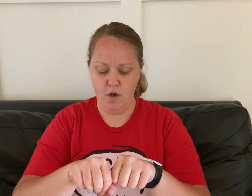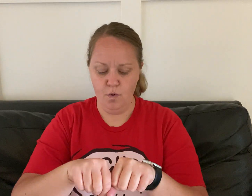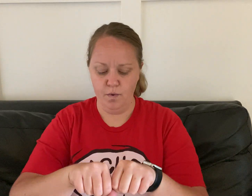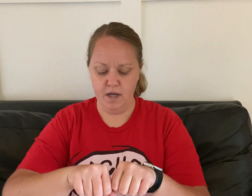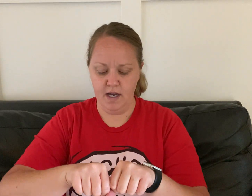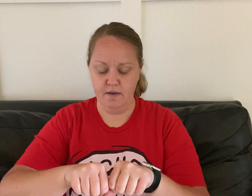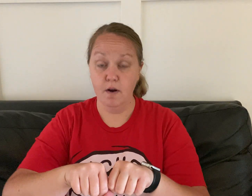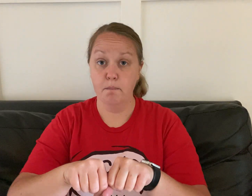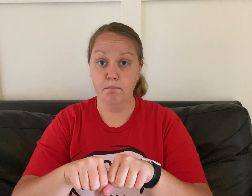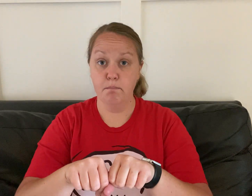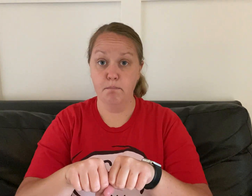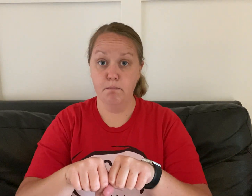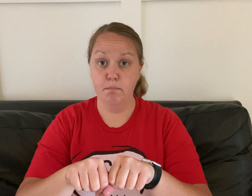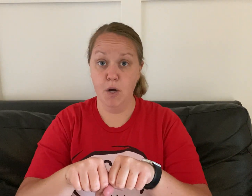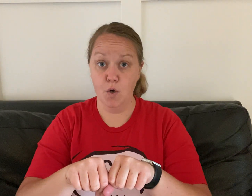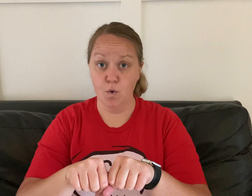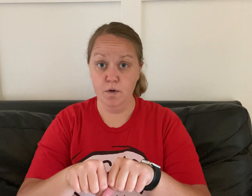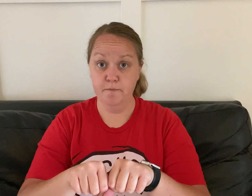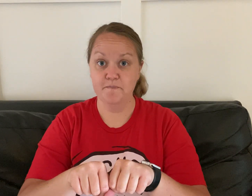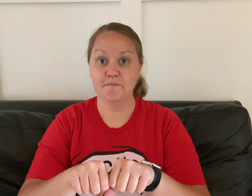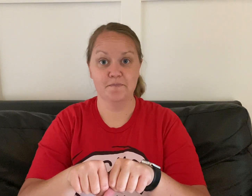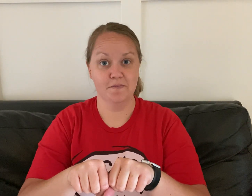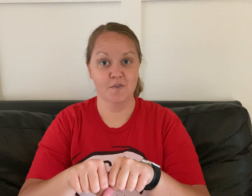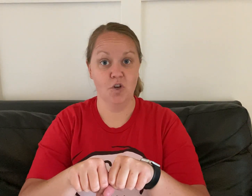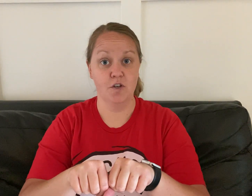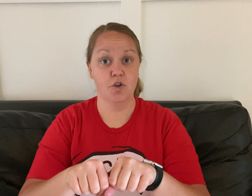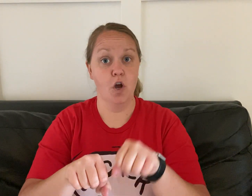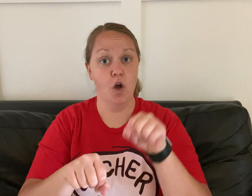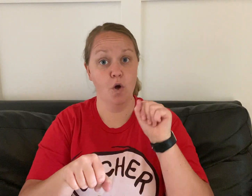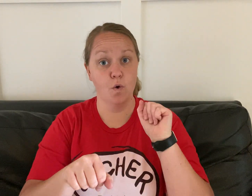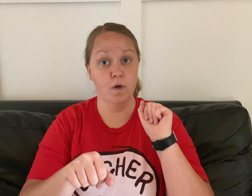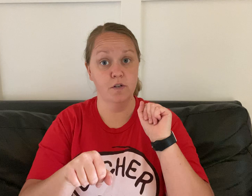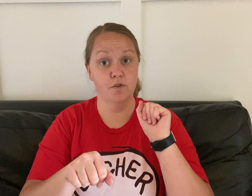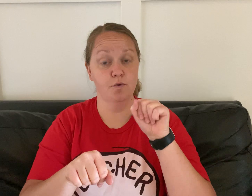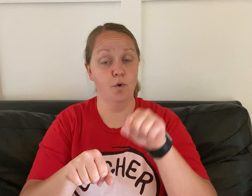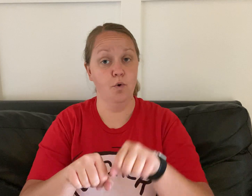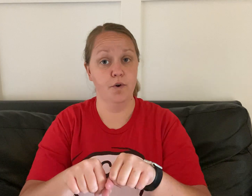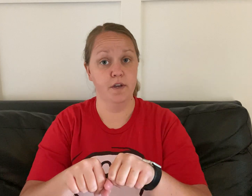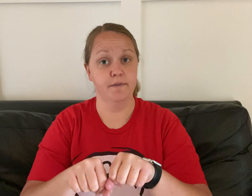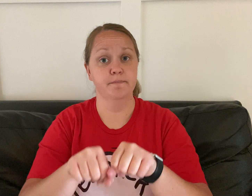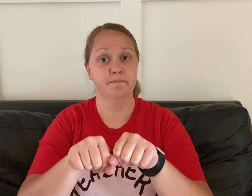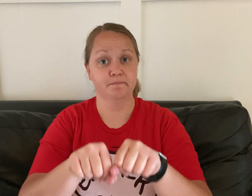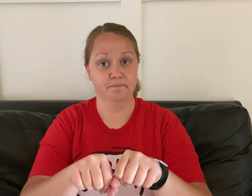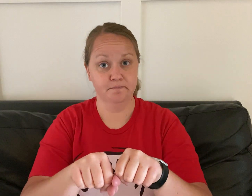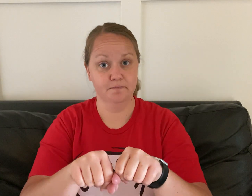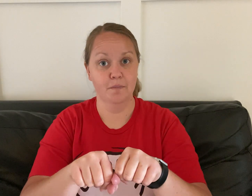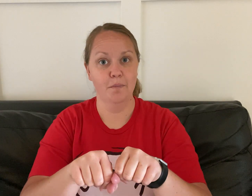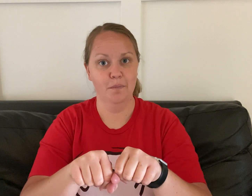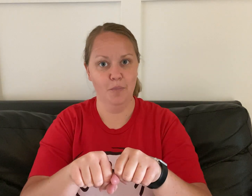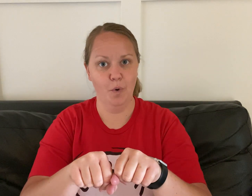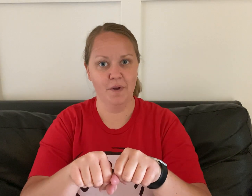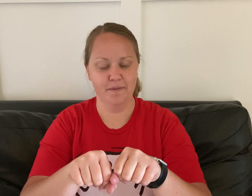we have bow, change o to oi, oi,